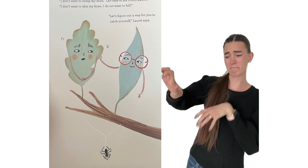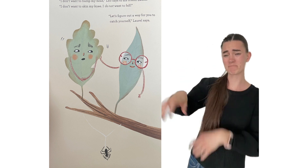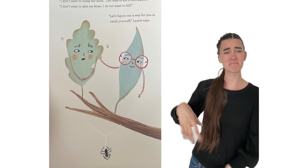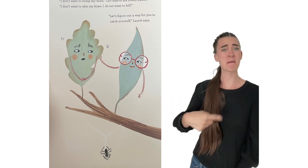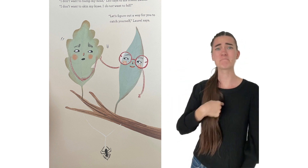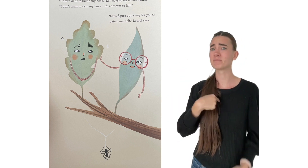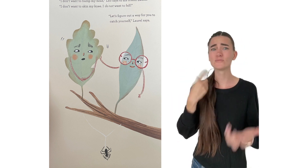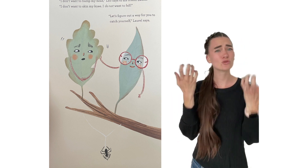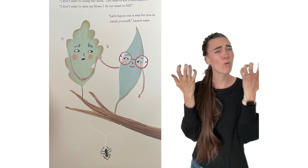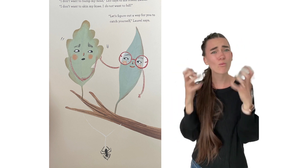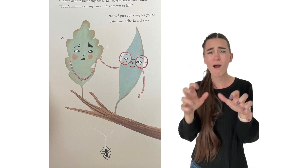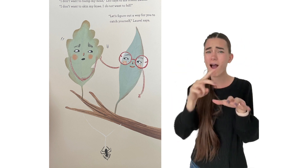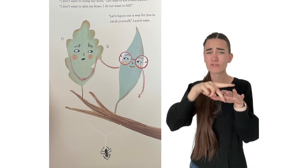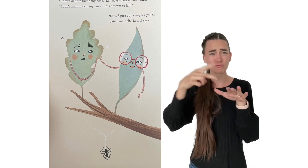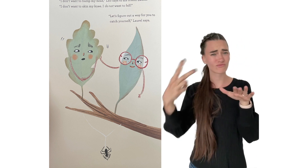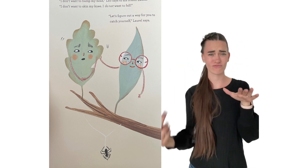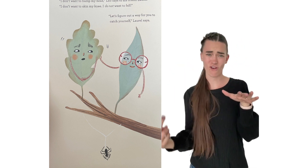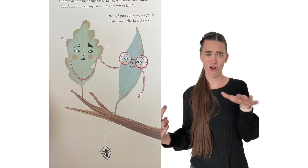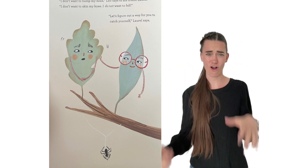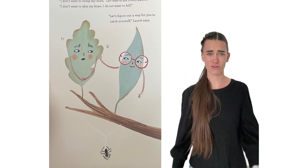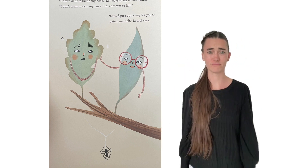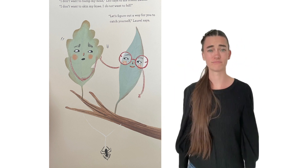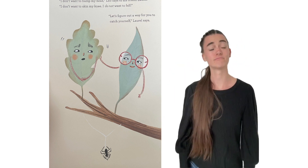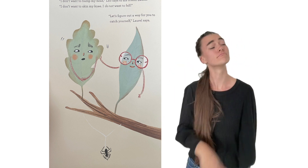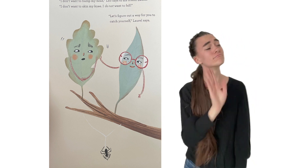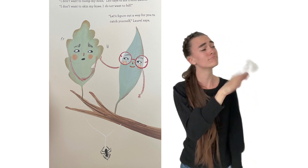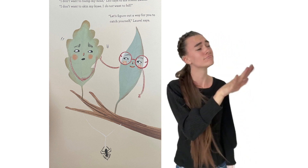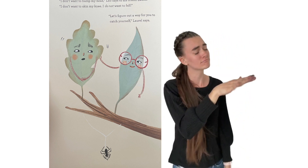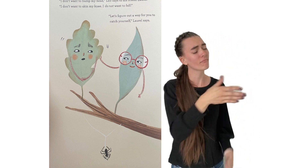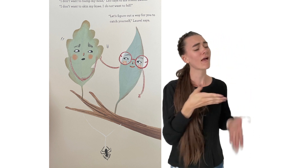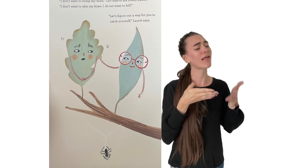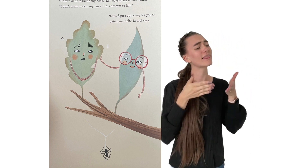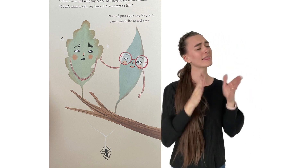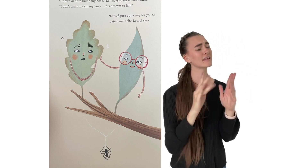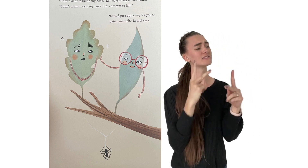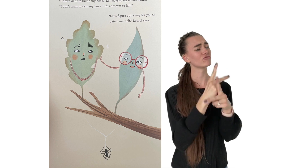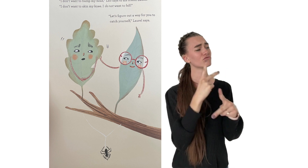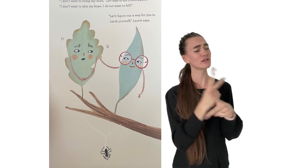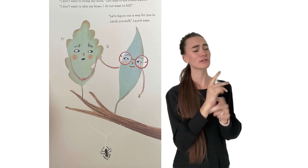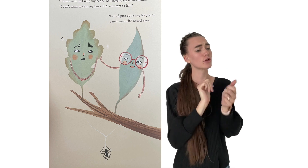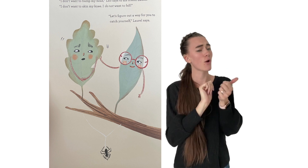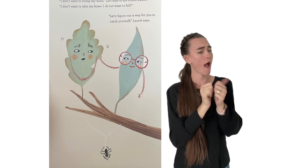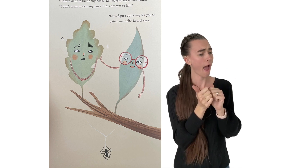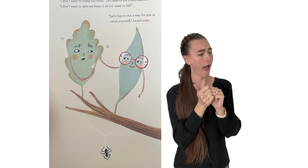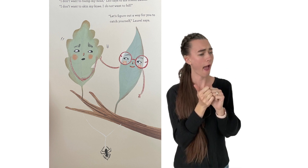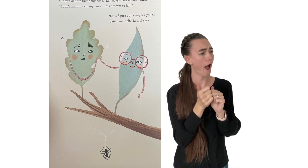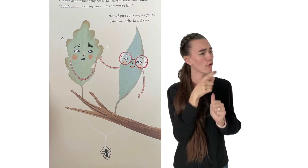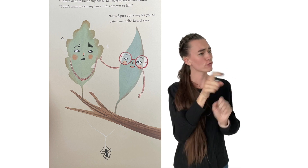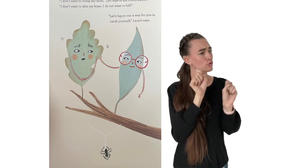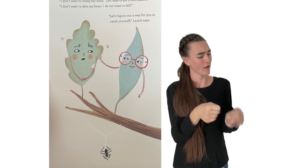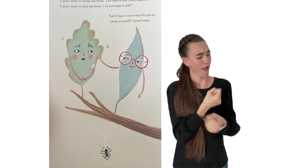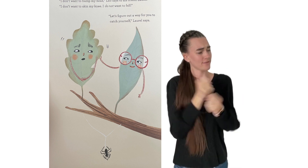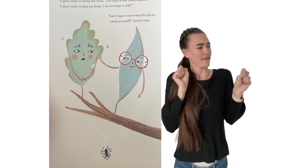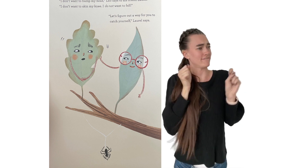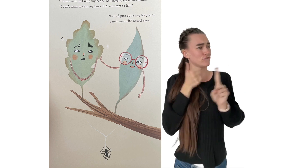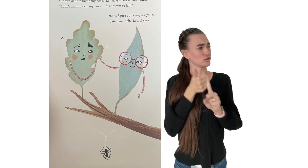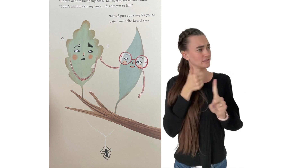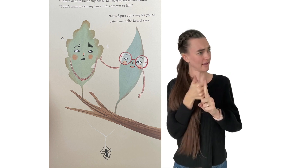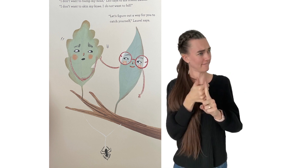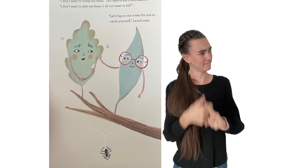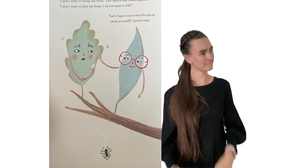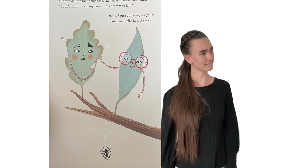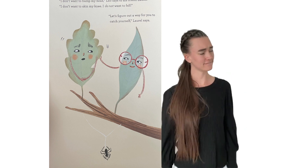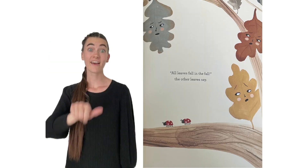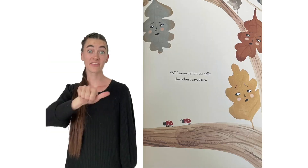skin my knee. I do not want to fall. Let's figure out a way for you to catch yourself,